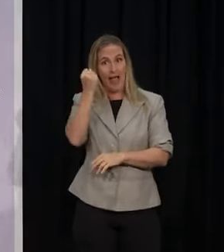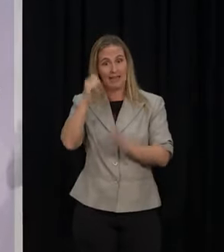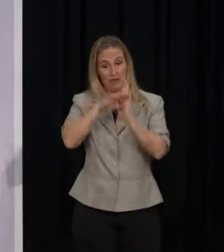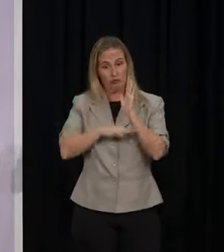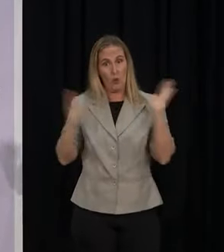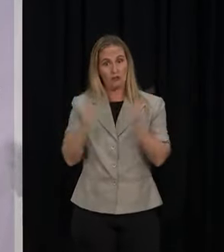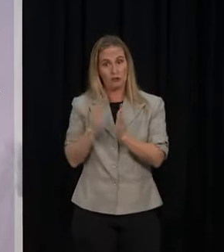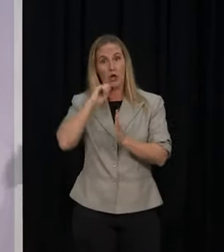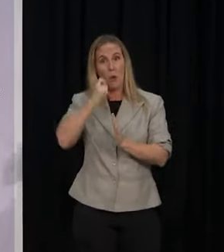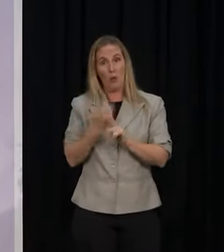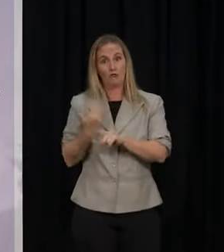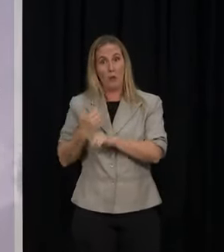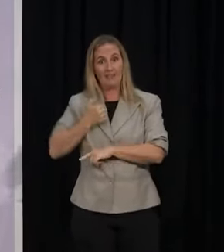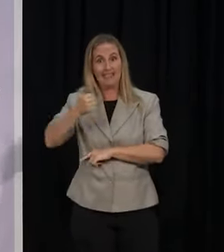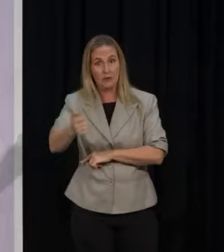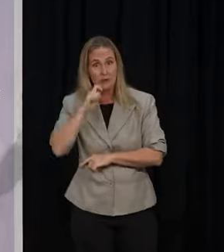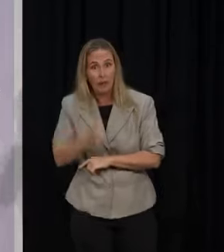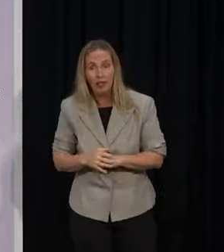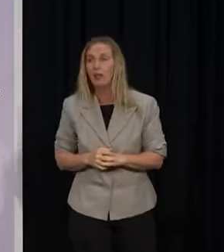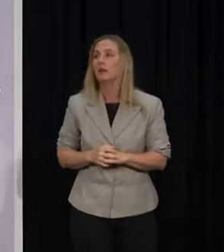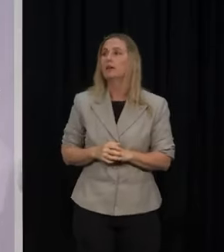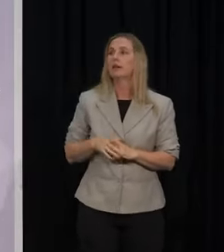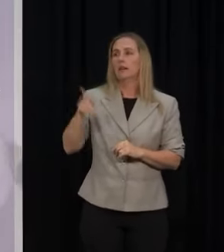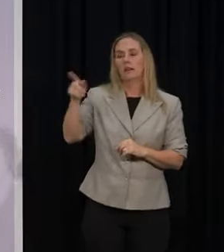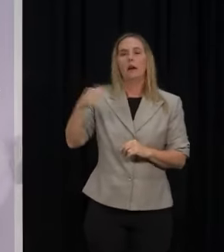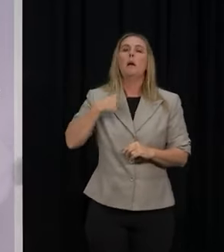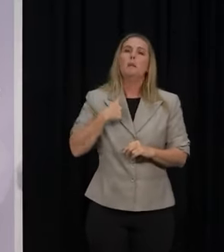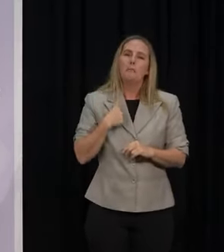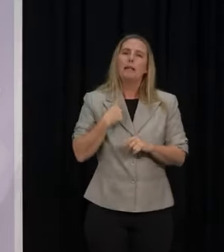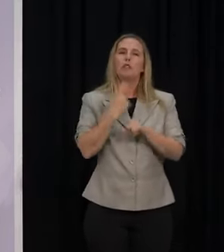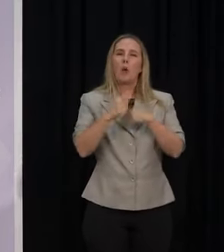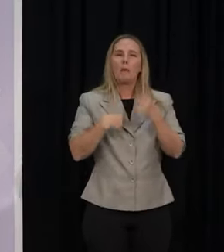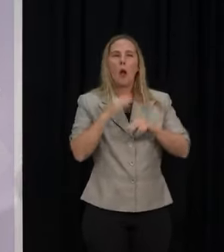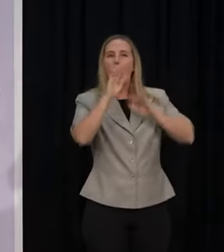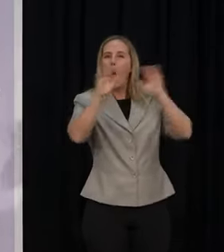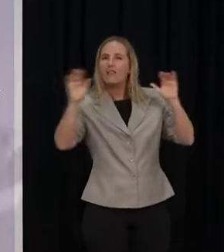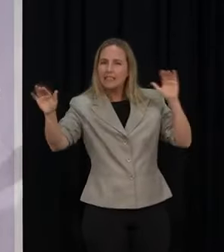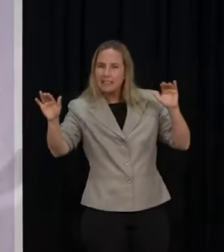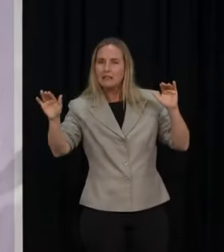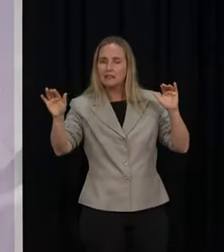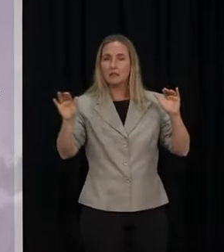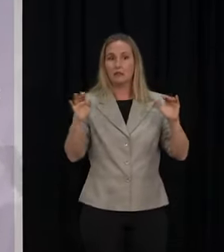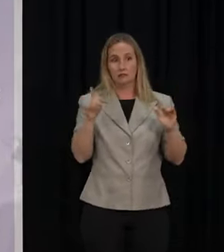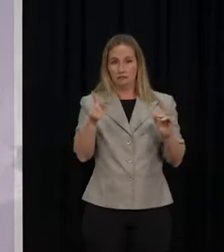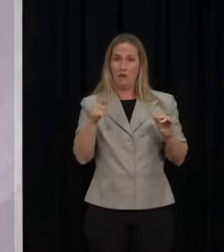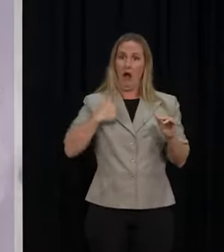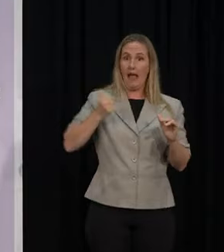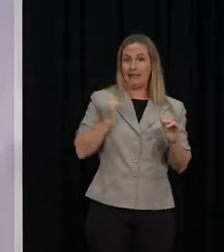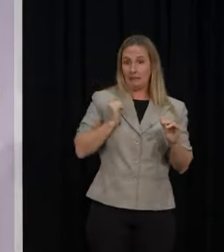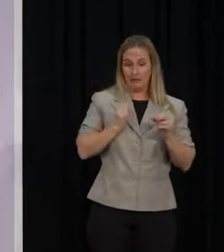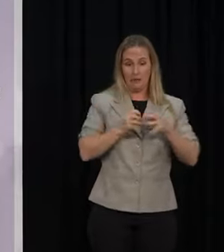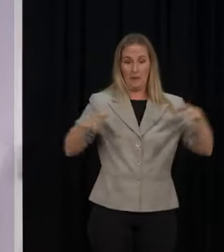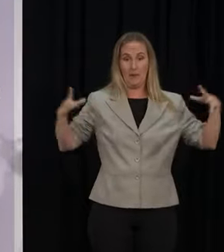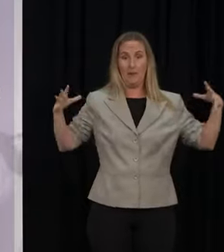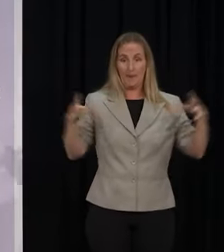So what I've set out today is based on modelling an overseas experience as a view that in three to six weeks, we'll likely see that